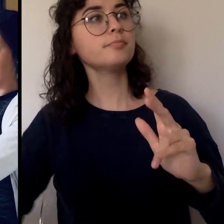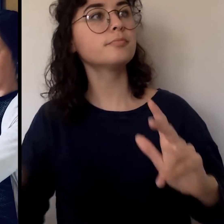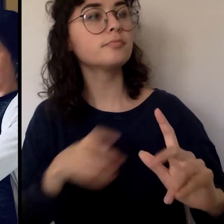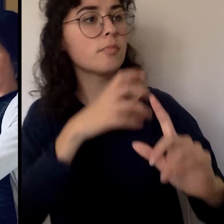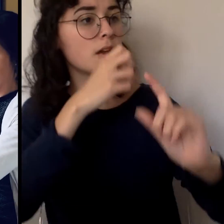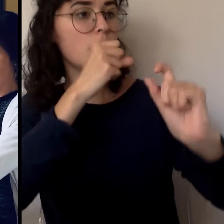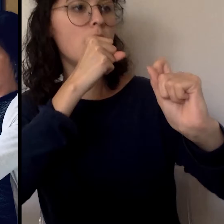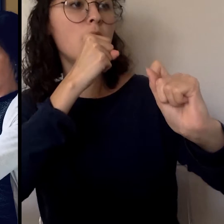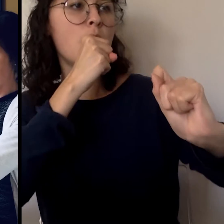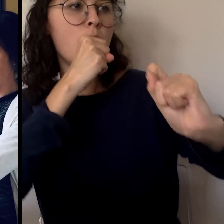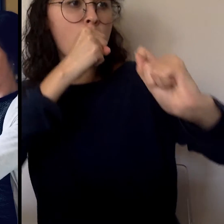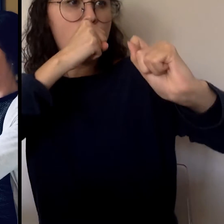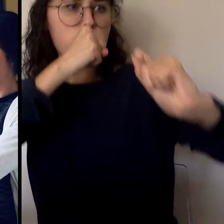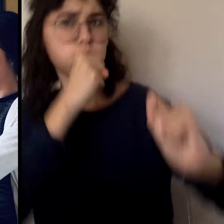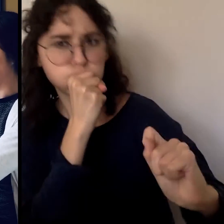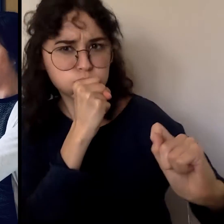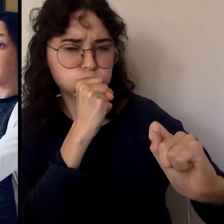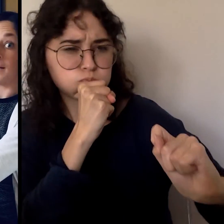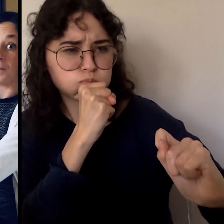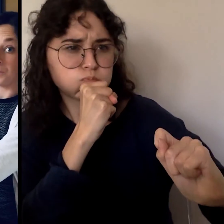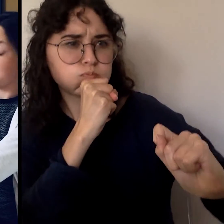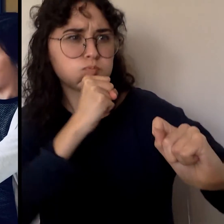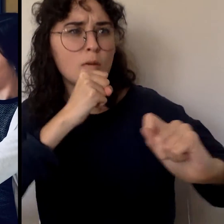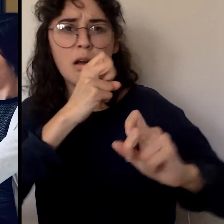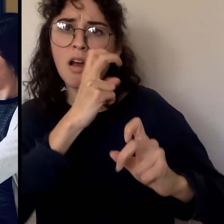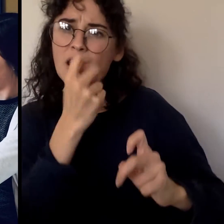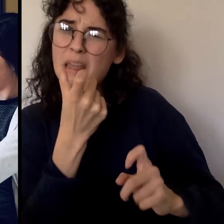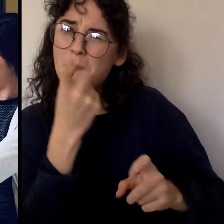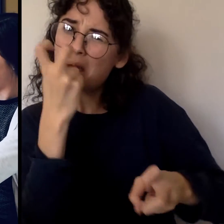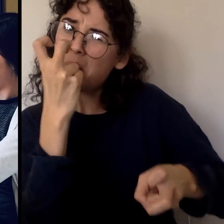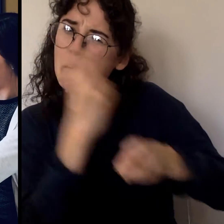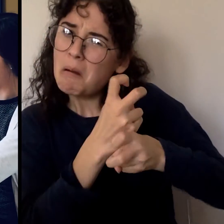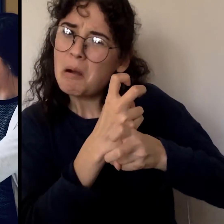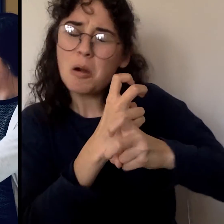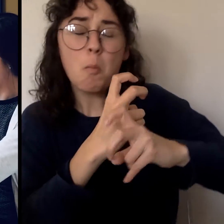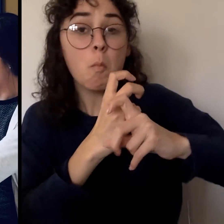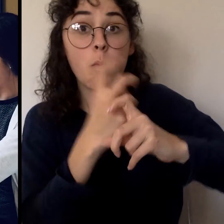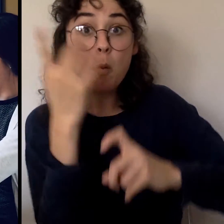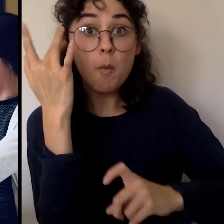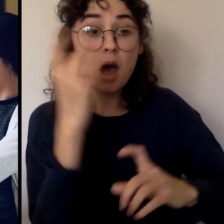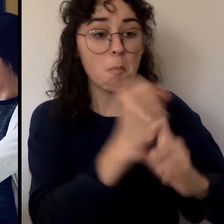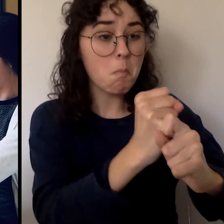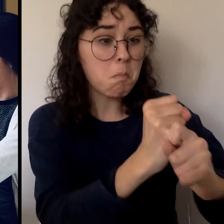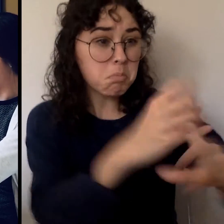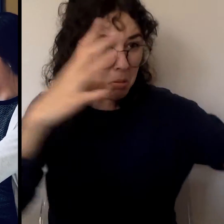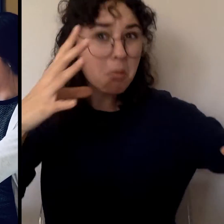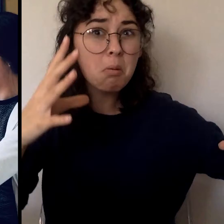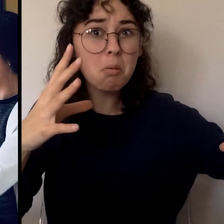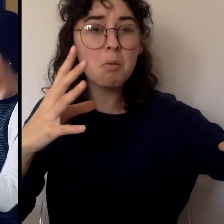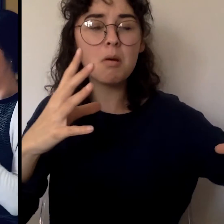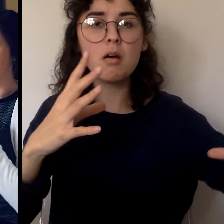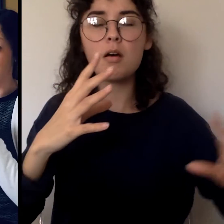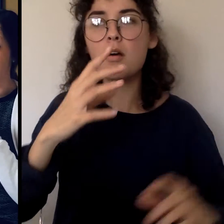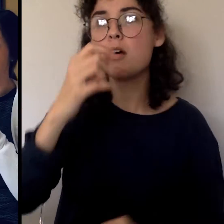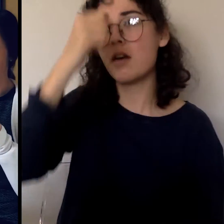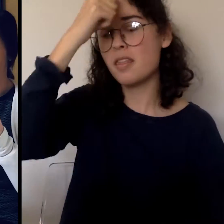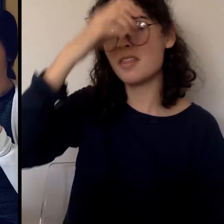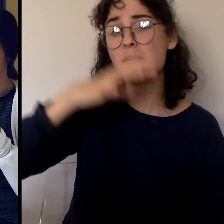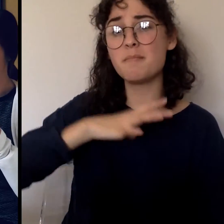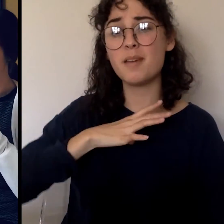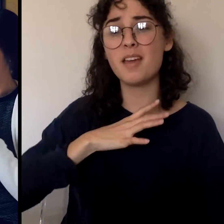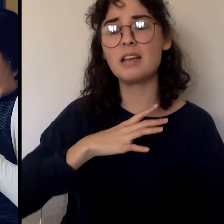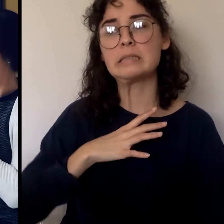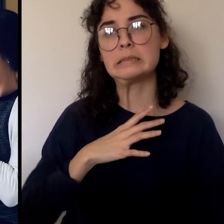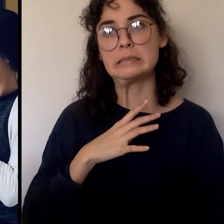Clifford blew, but he blew a little too hard. The man felt better when we took his car to a